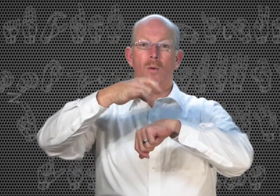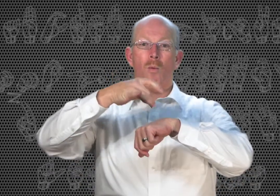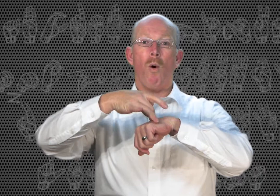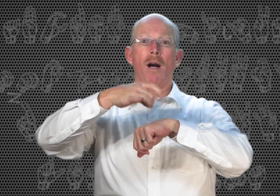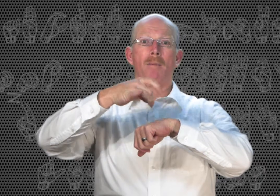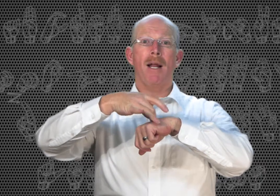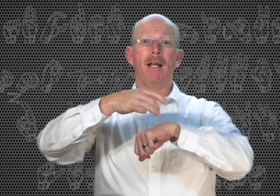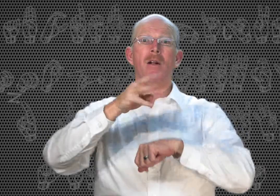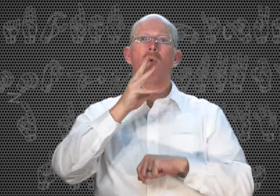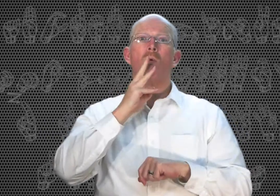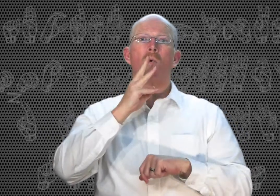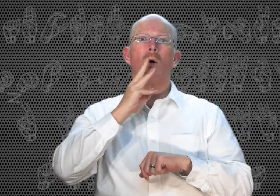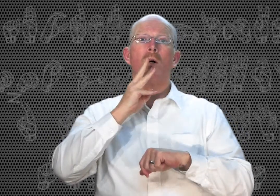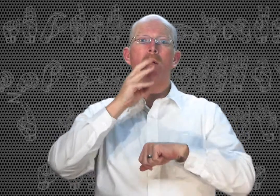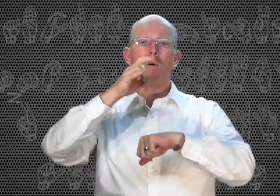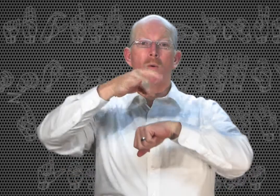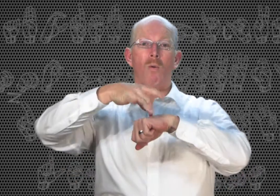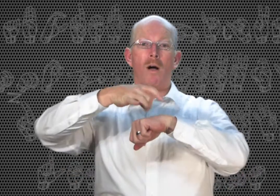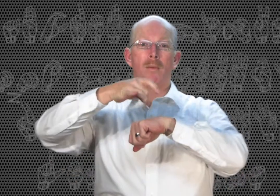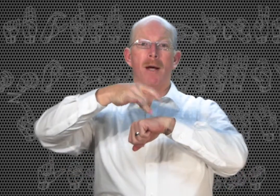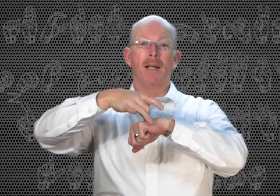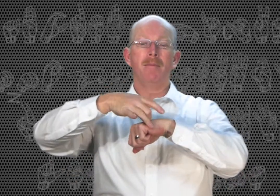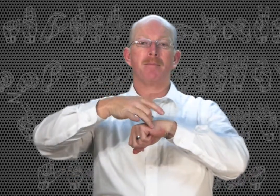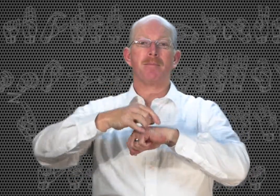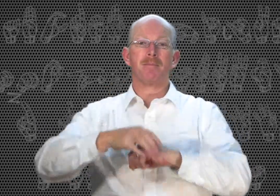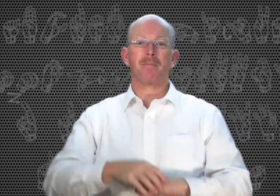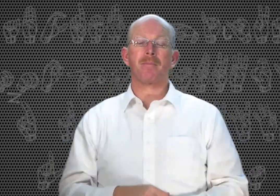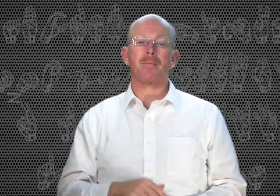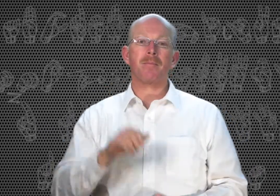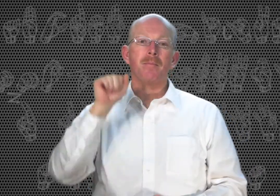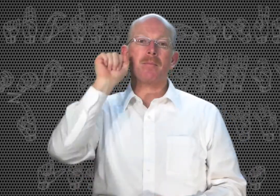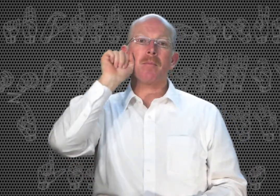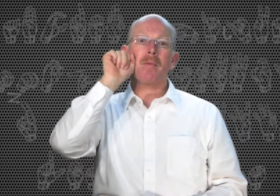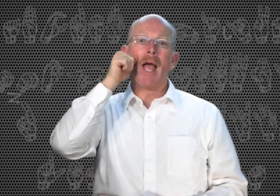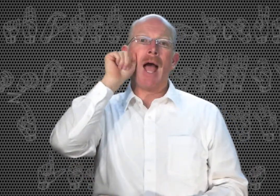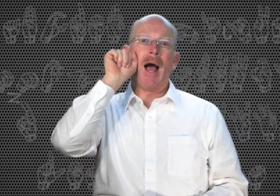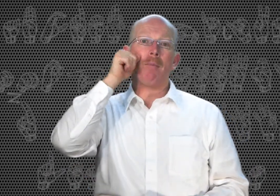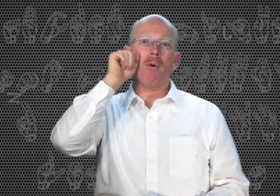Watermelon or watermelon. Apple.